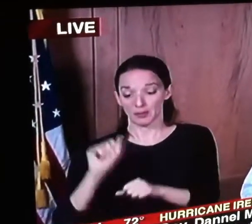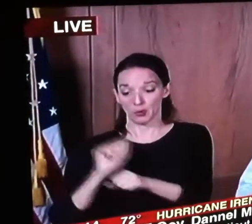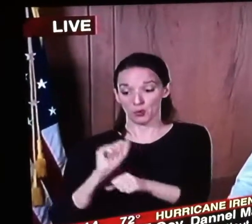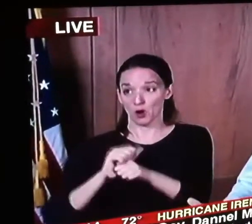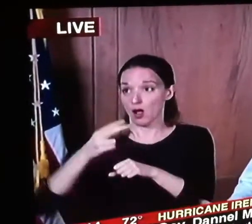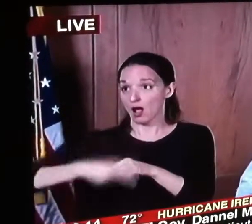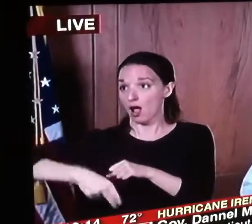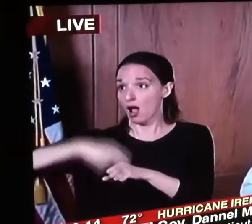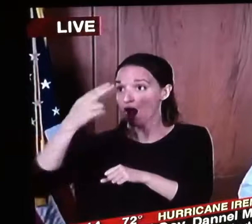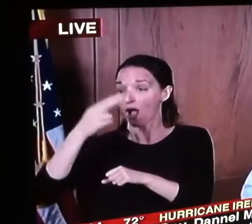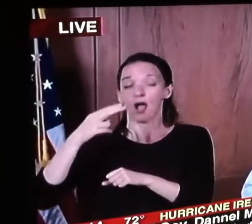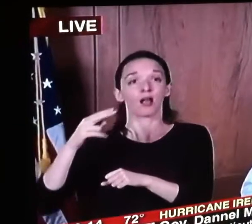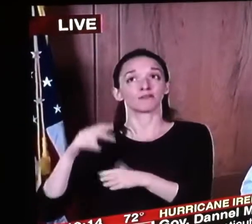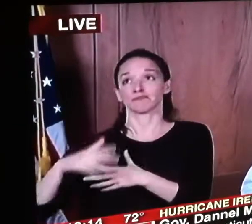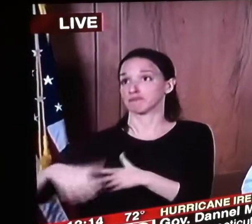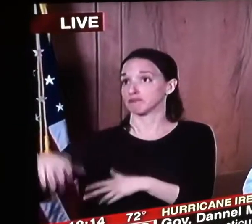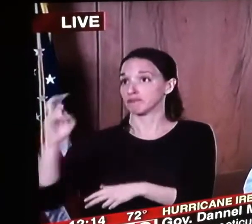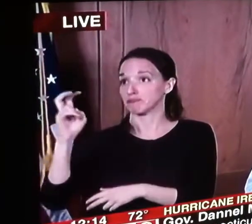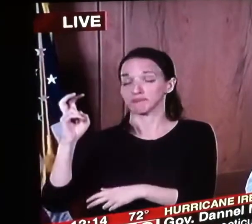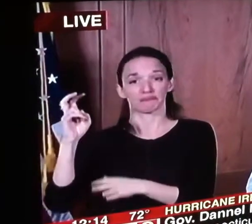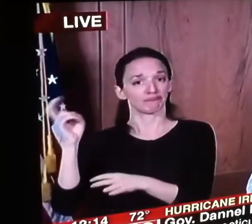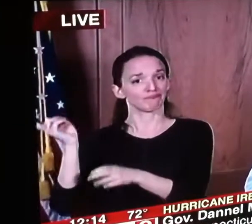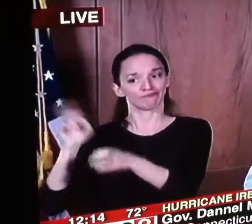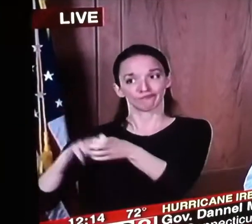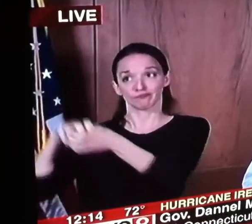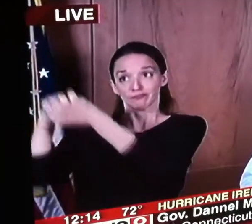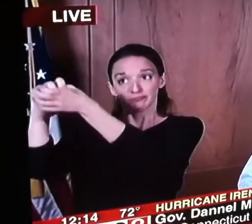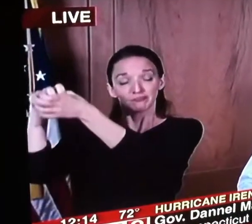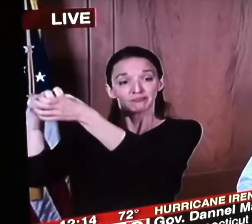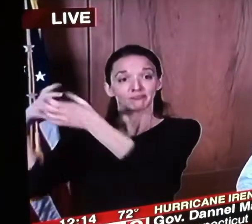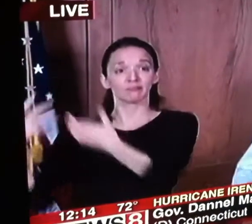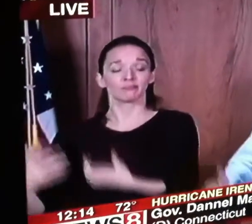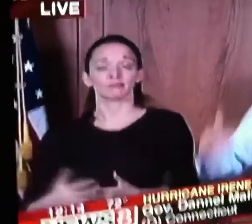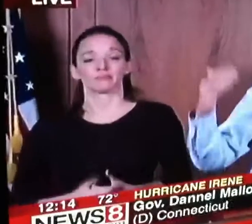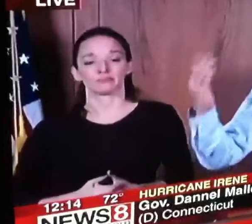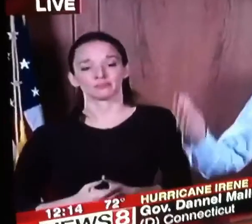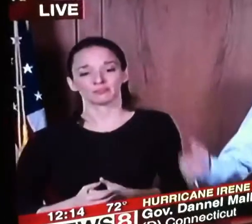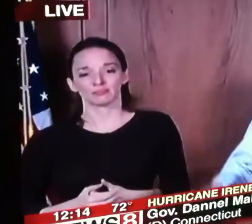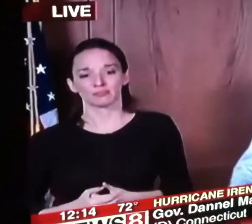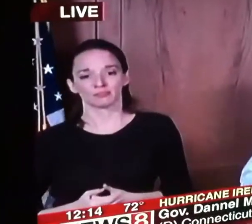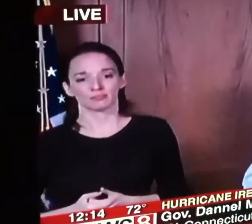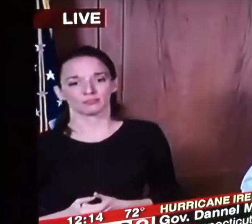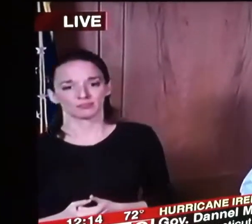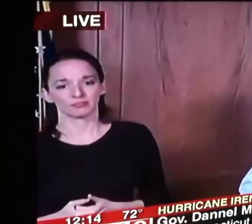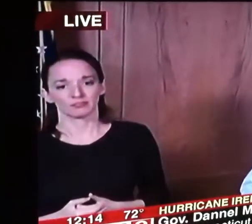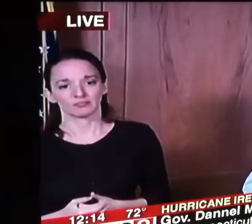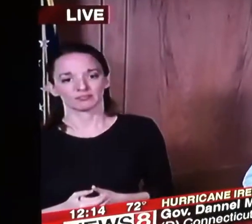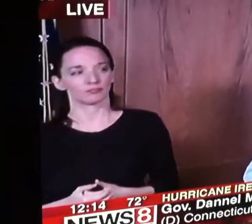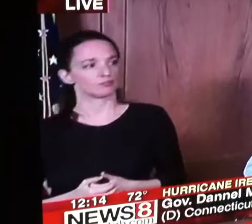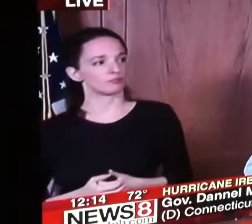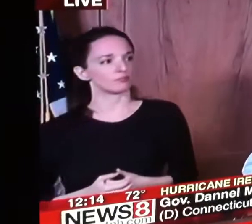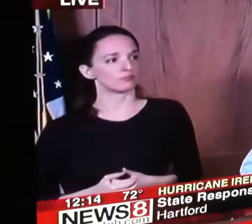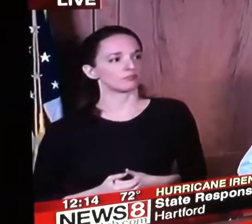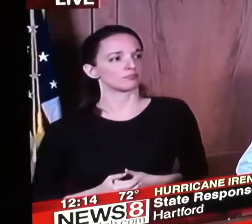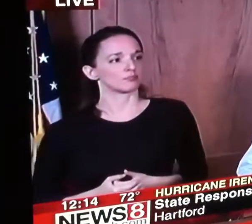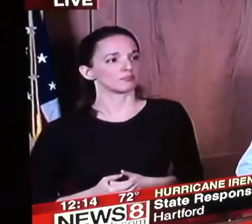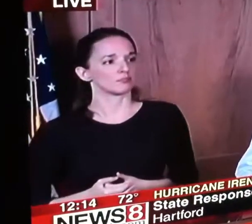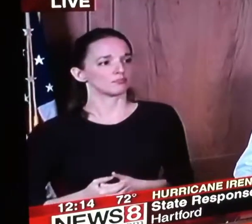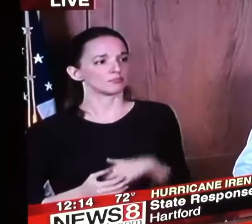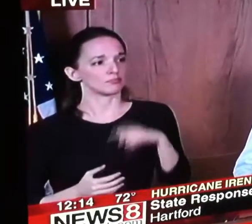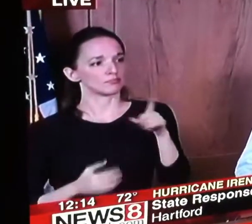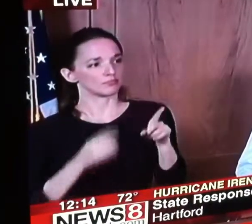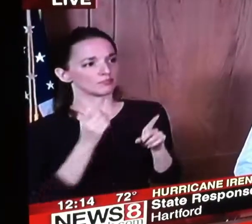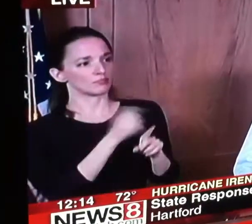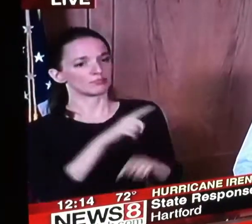crews who may be uh who wanted to to uh get at tree and uh particularly elevated tree conditions what is the nature of i'm sorry see